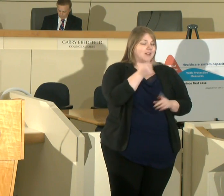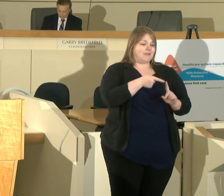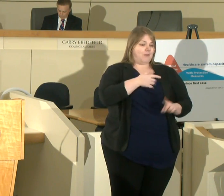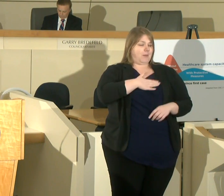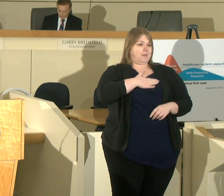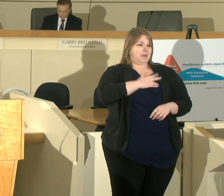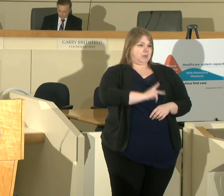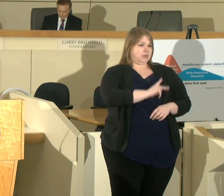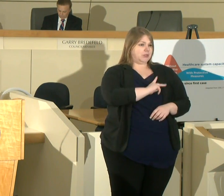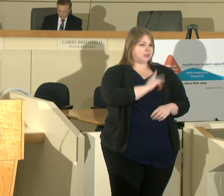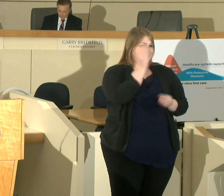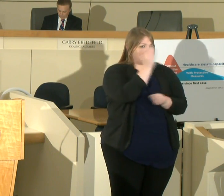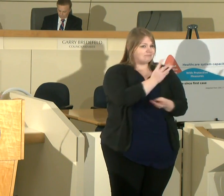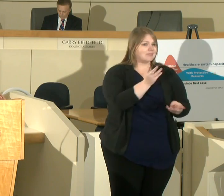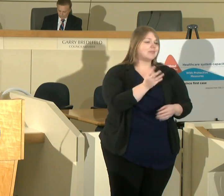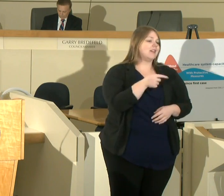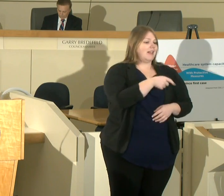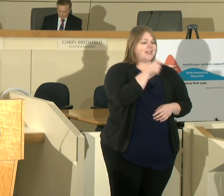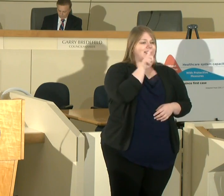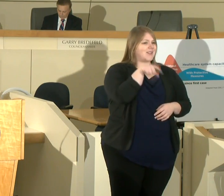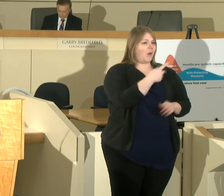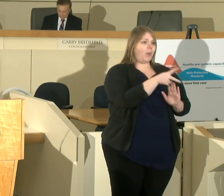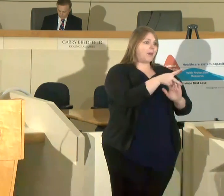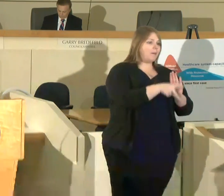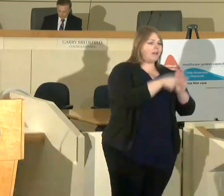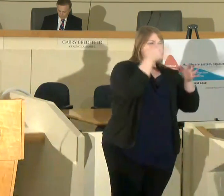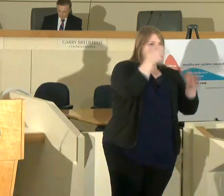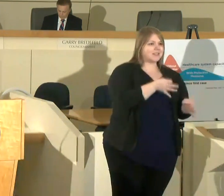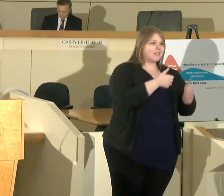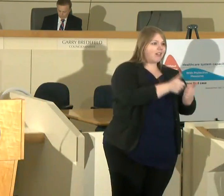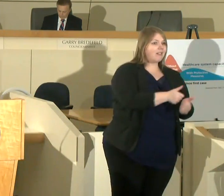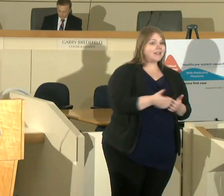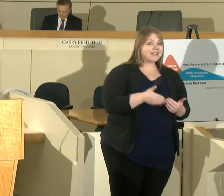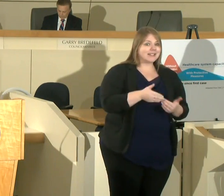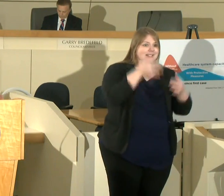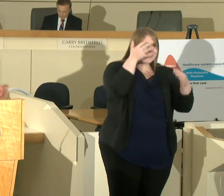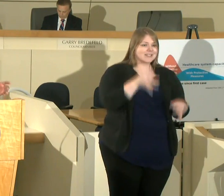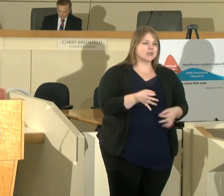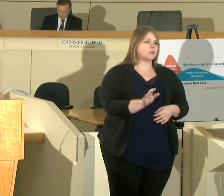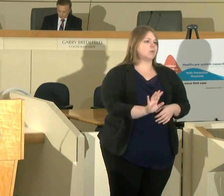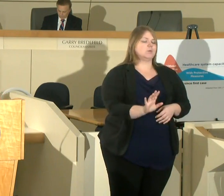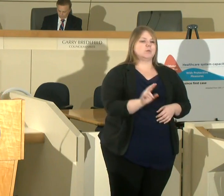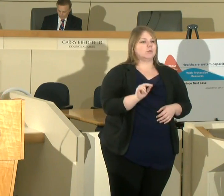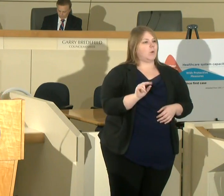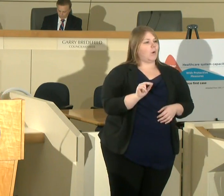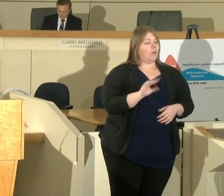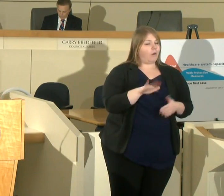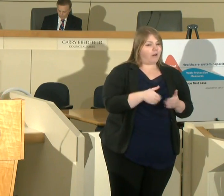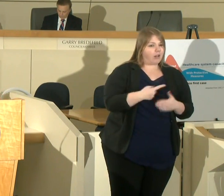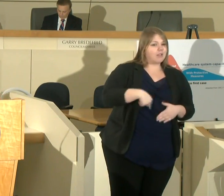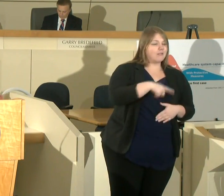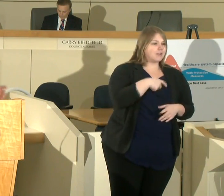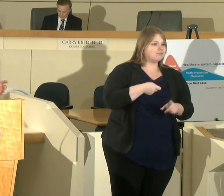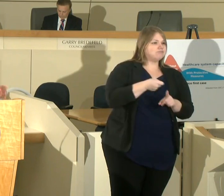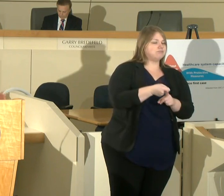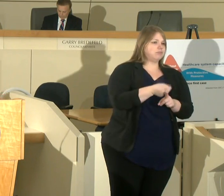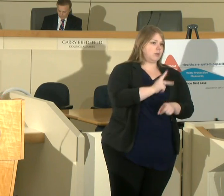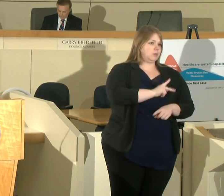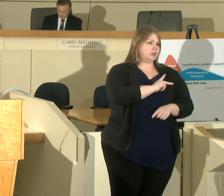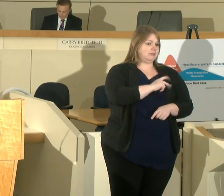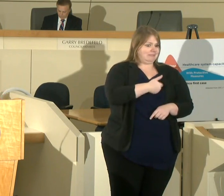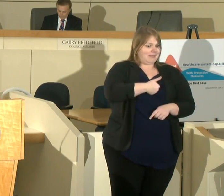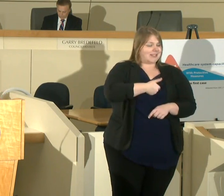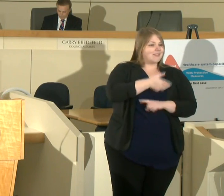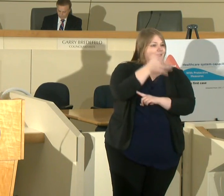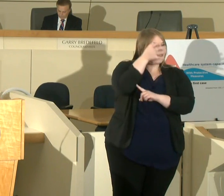this is not just a policy decision for us it's not an easy decision all of us are impacted by this personally I'm a father